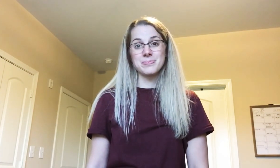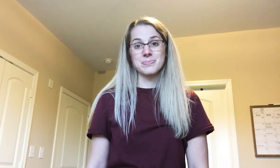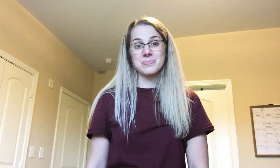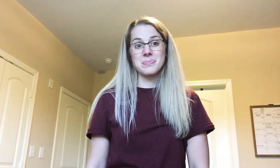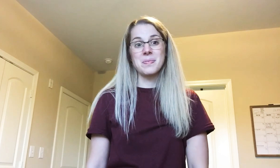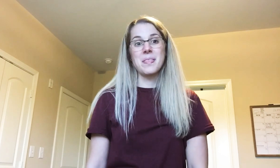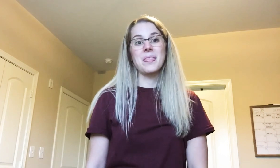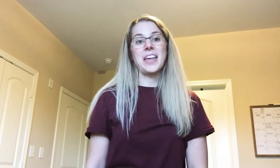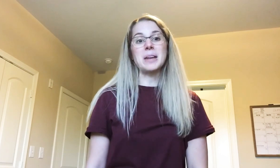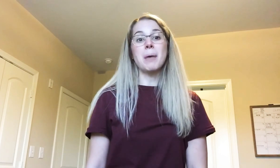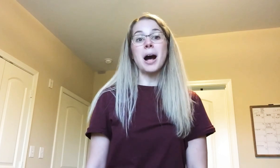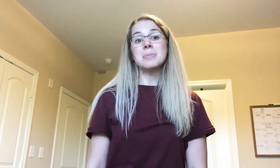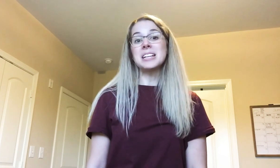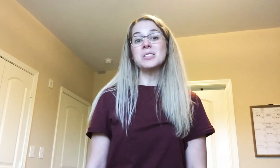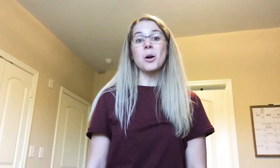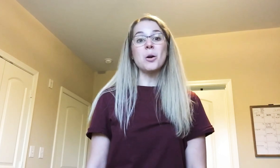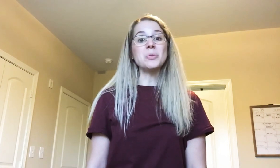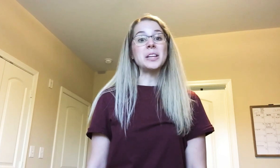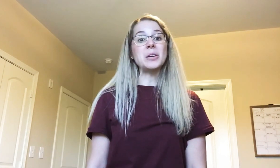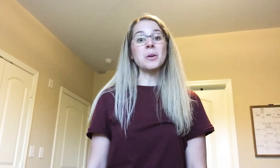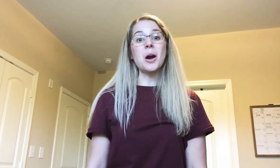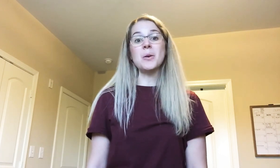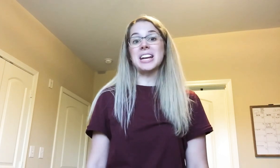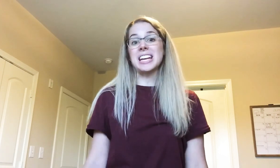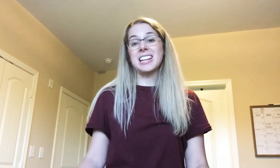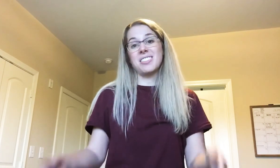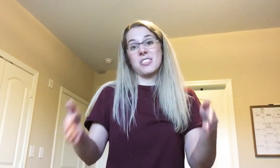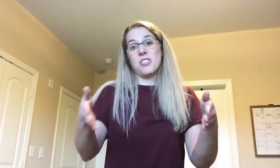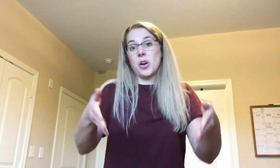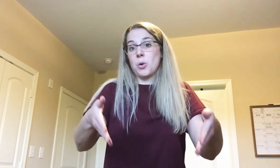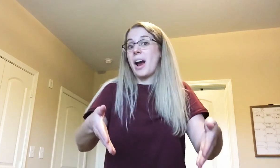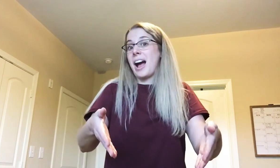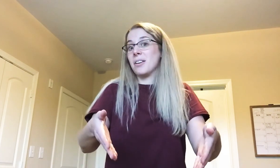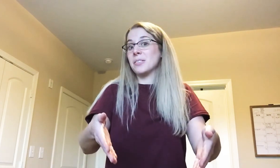that pumpkins only grow in the ground.